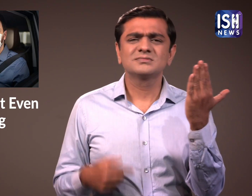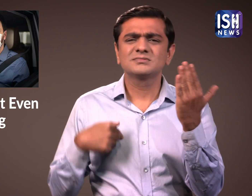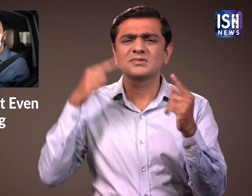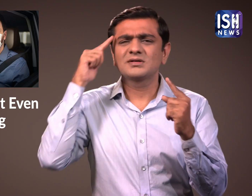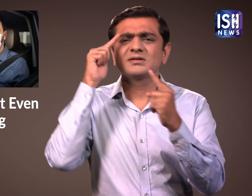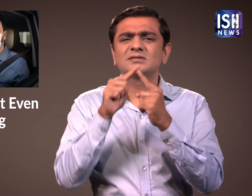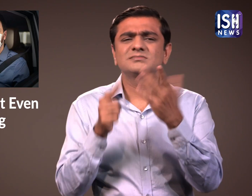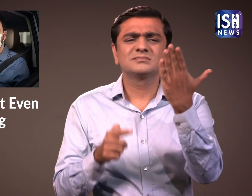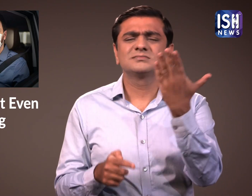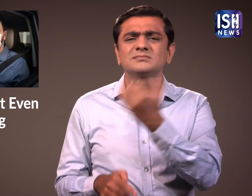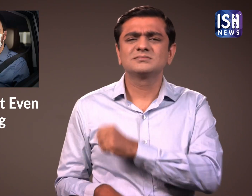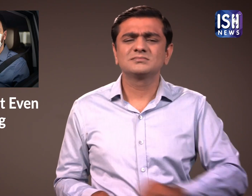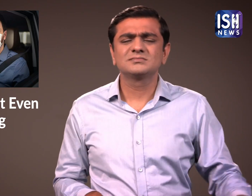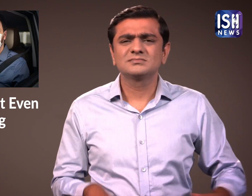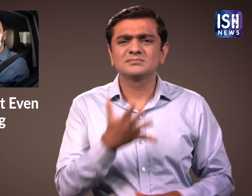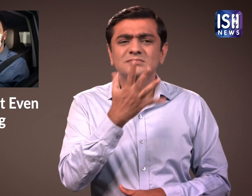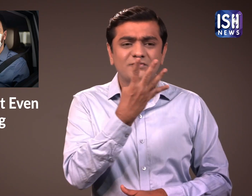Singh dismissed all the petitions.